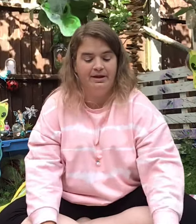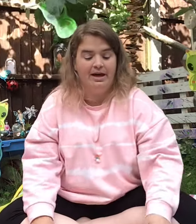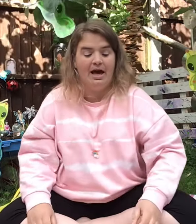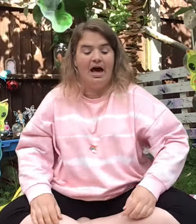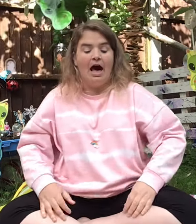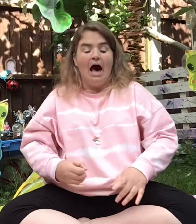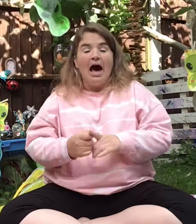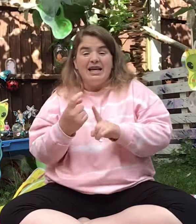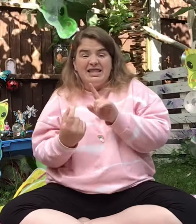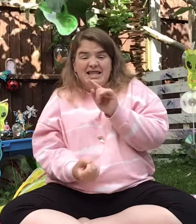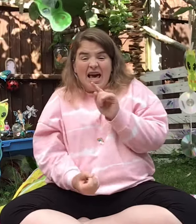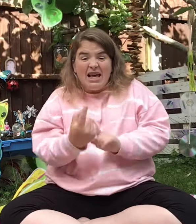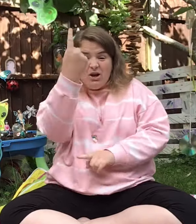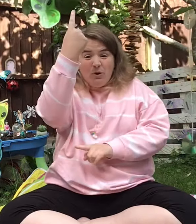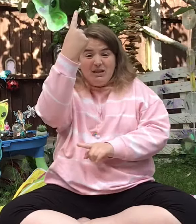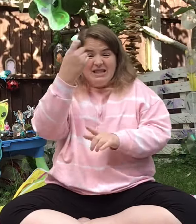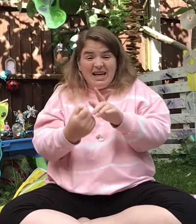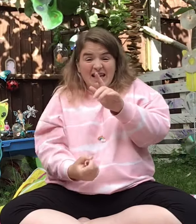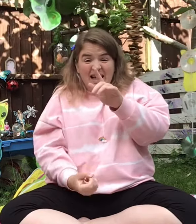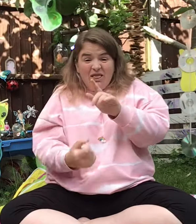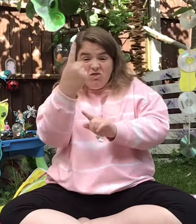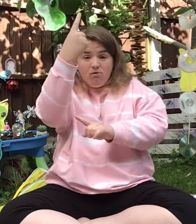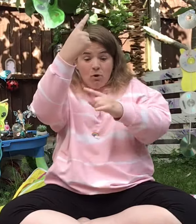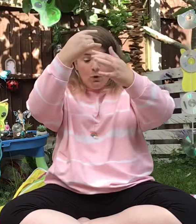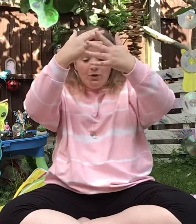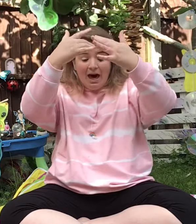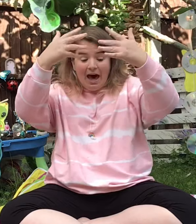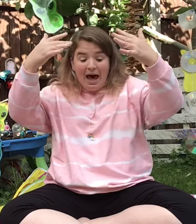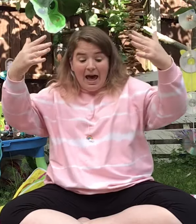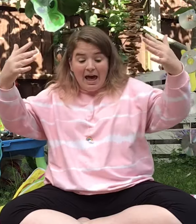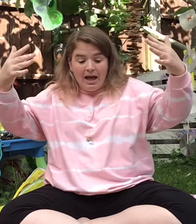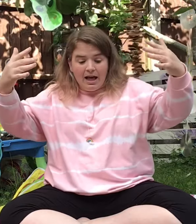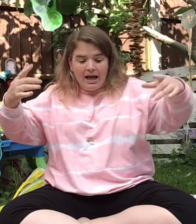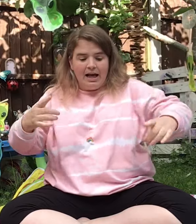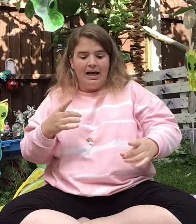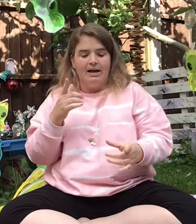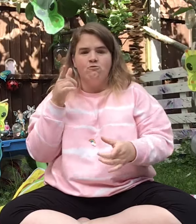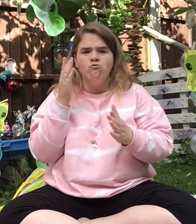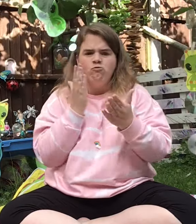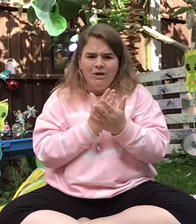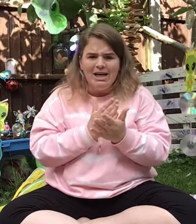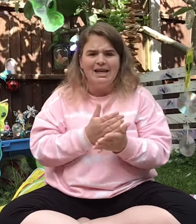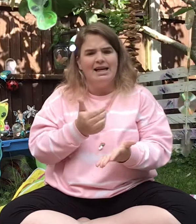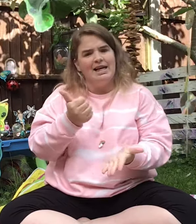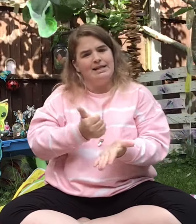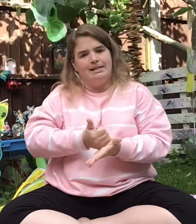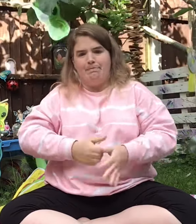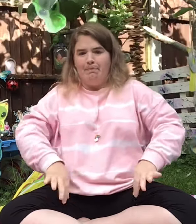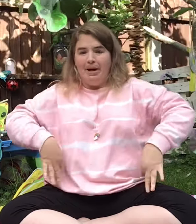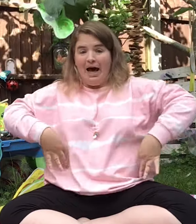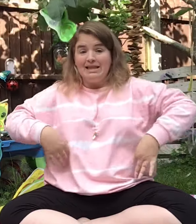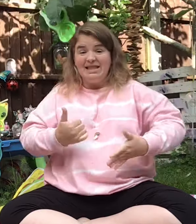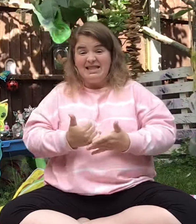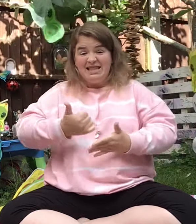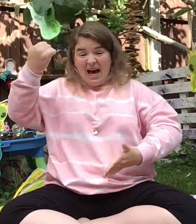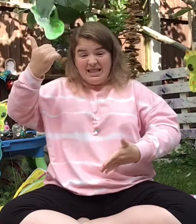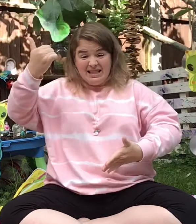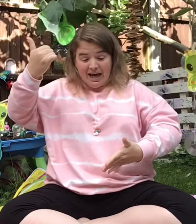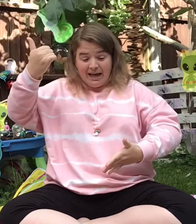As they go singing through the air, it really is pant-tastic.